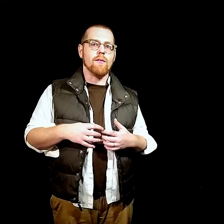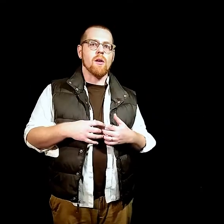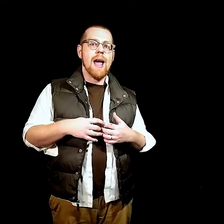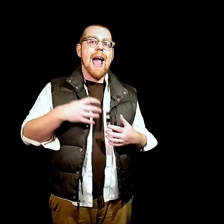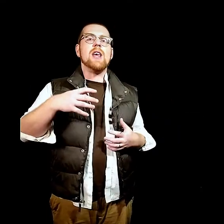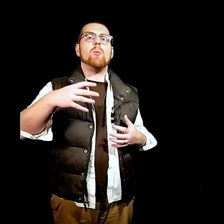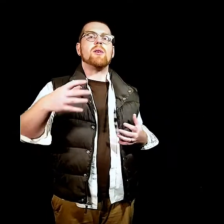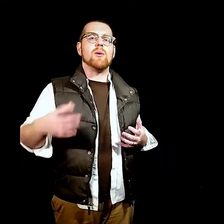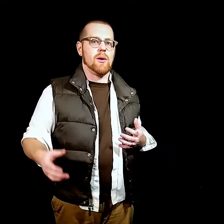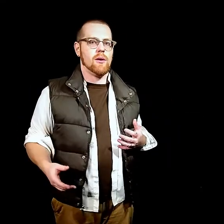Any open door.